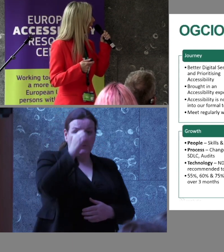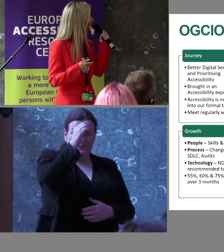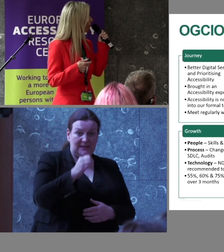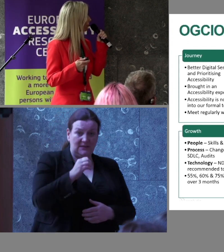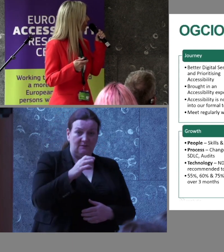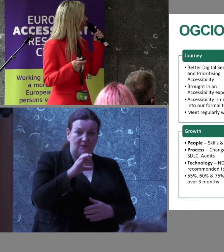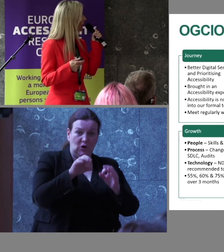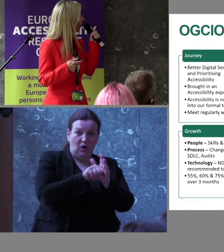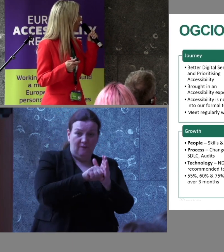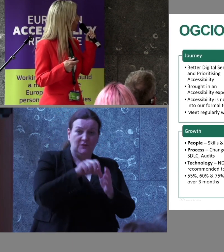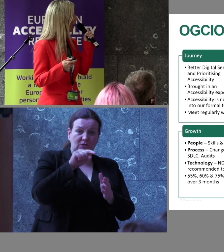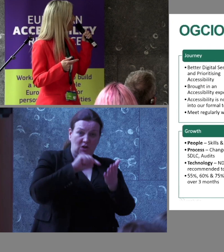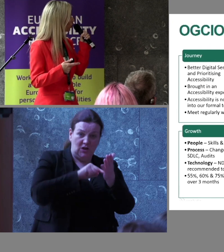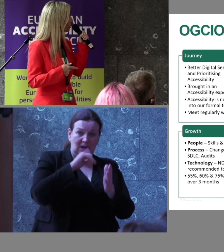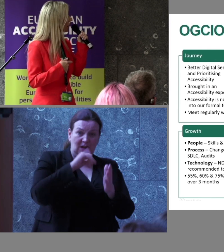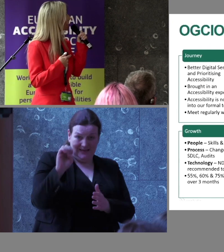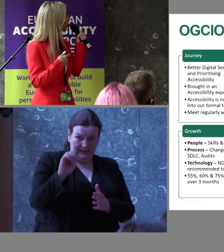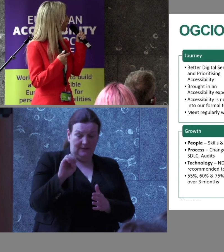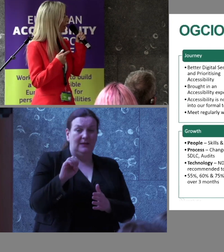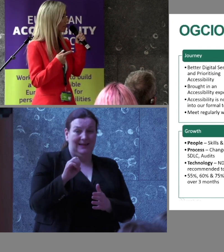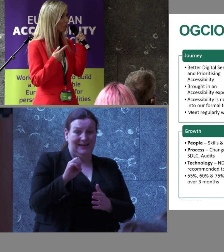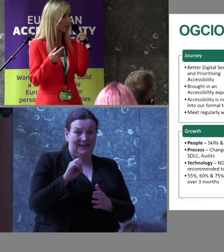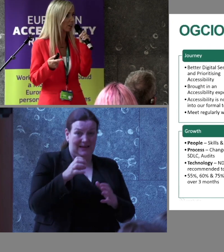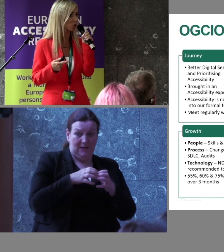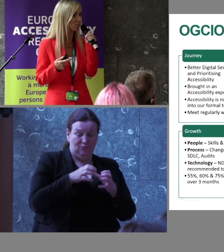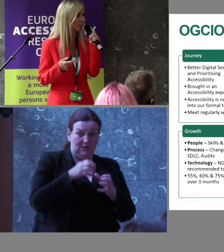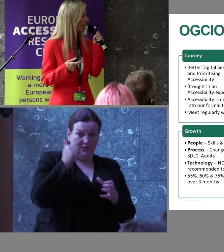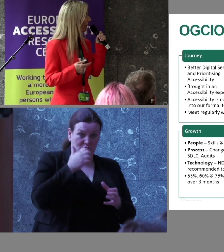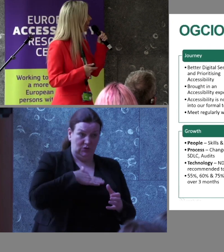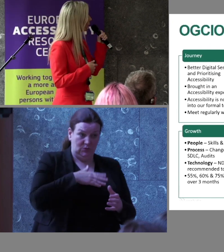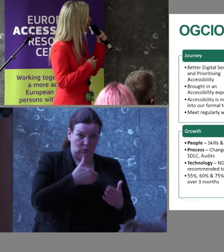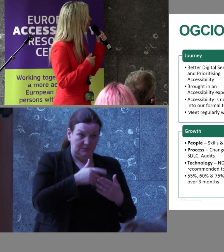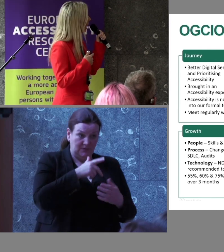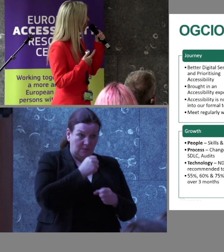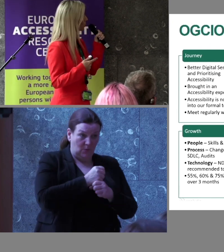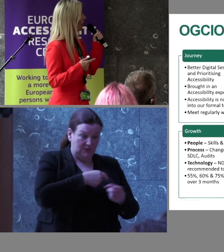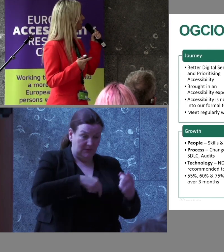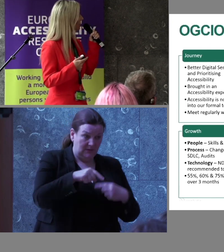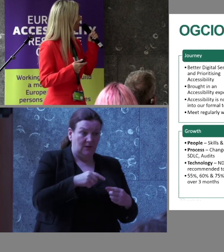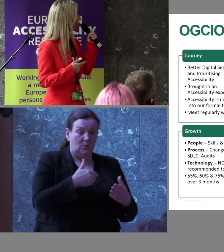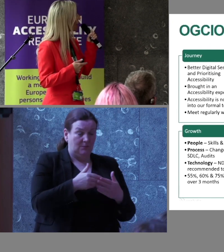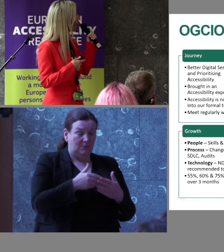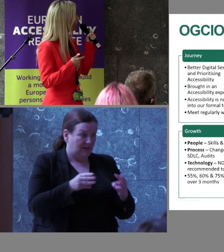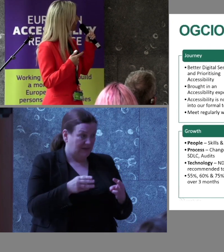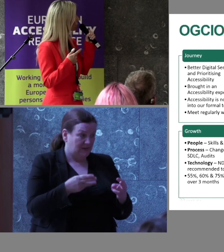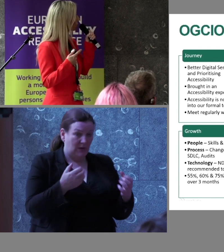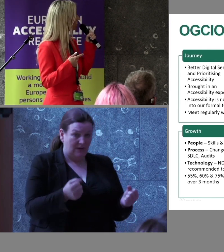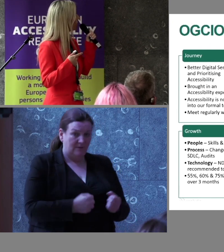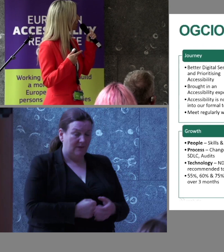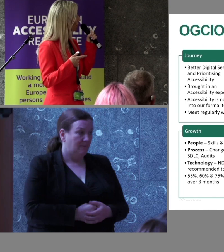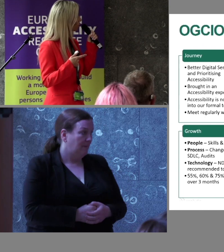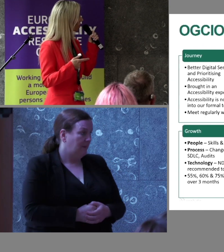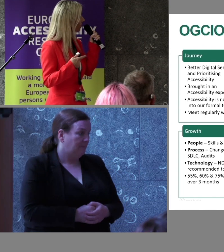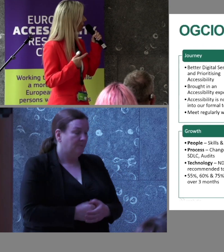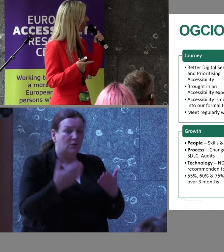in April, and just taking into account everything that I've just said there, you know, and those practices that we have, it's just